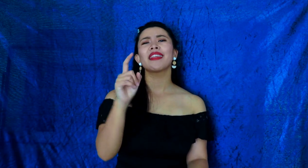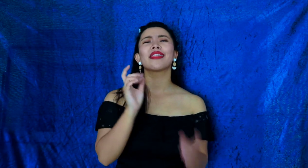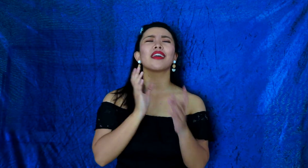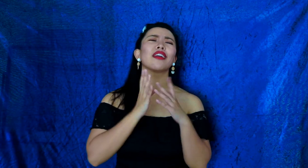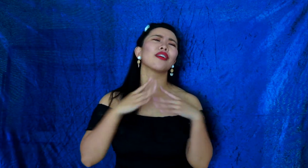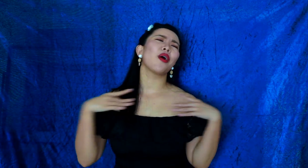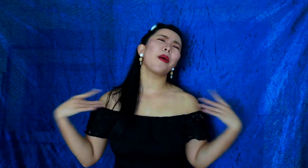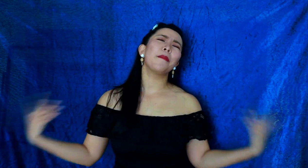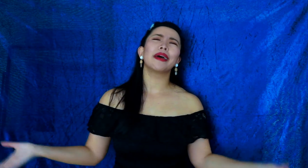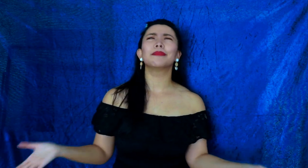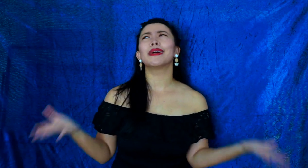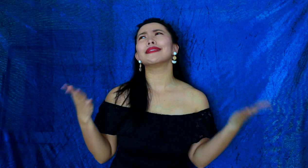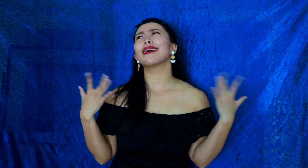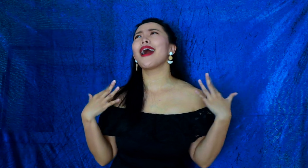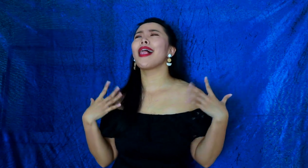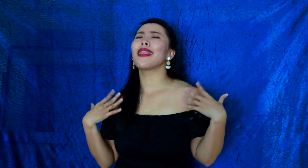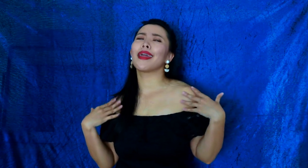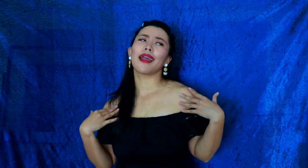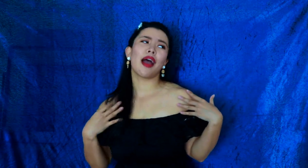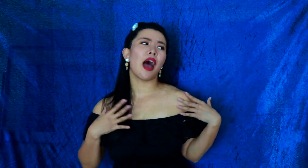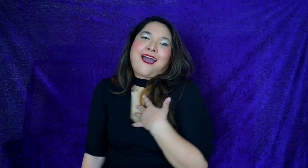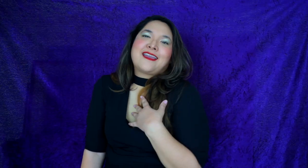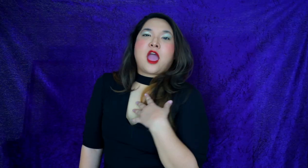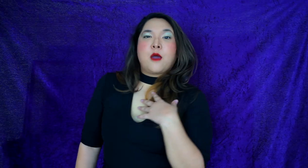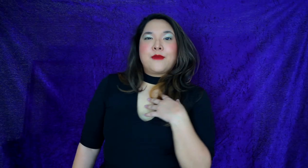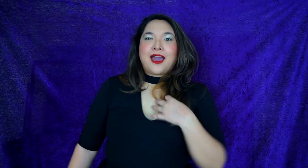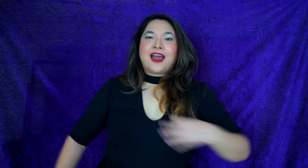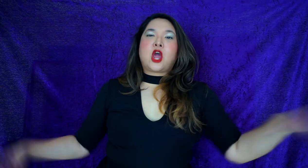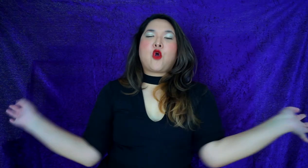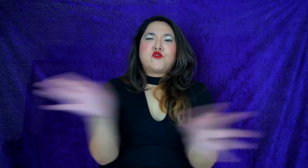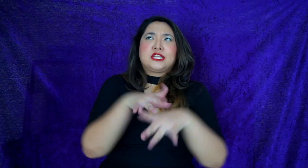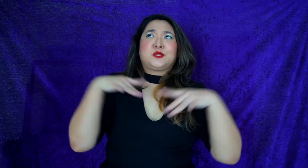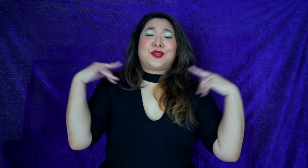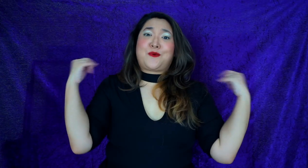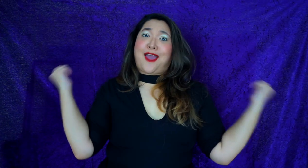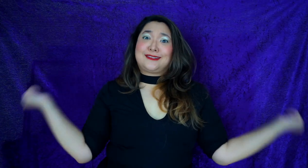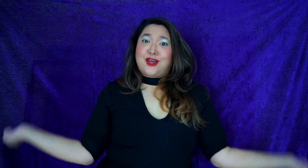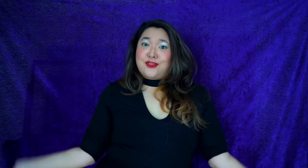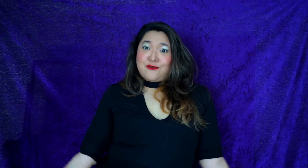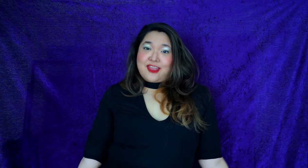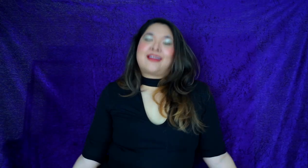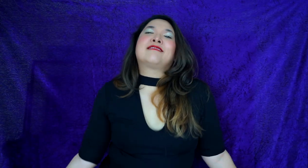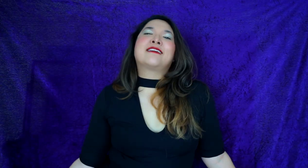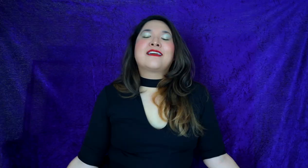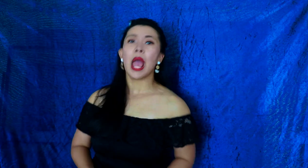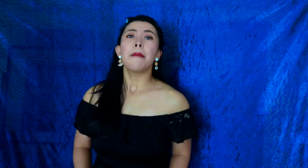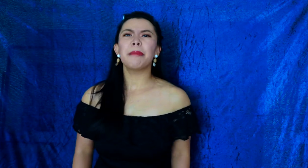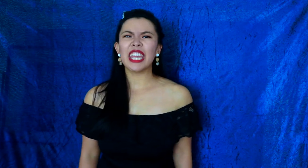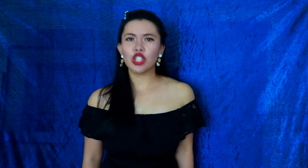think you're bad, but darling I am better Really, sweetie, where's the thrilling? Being